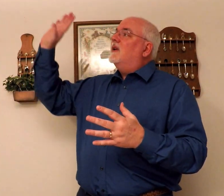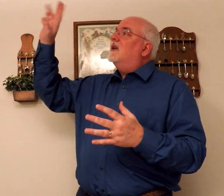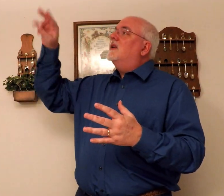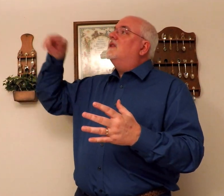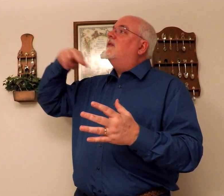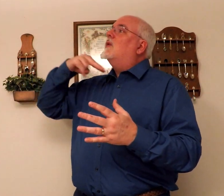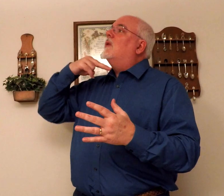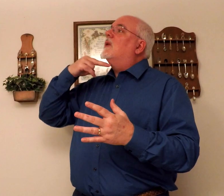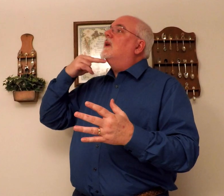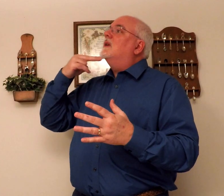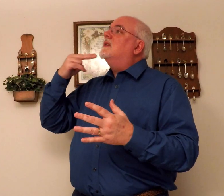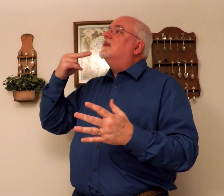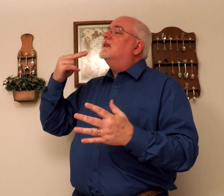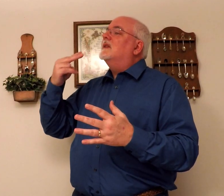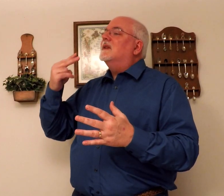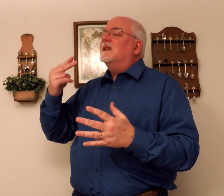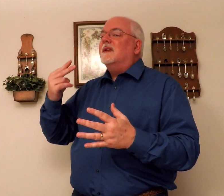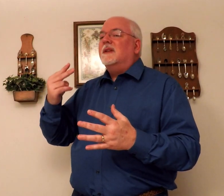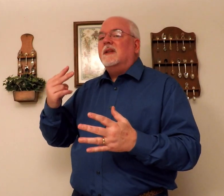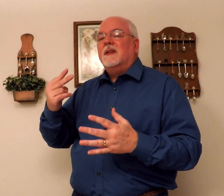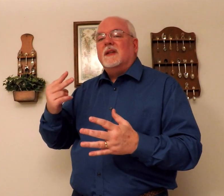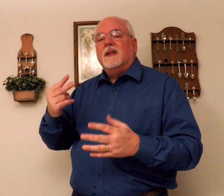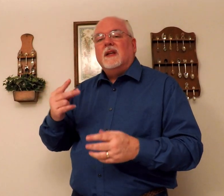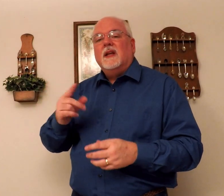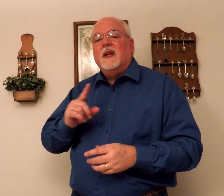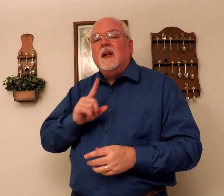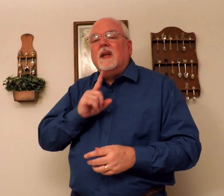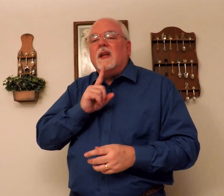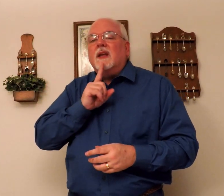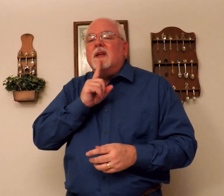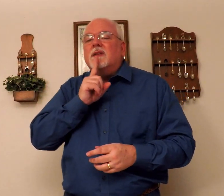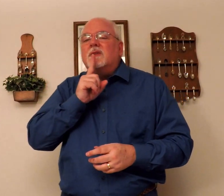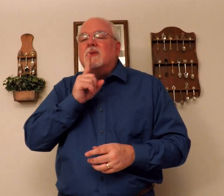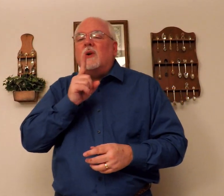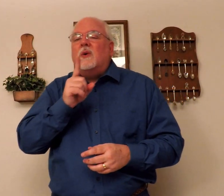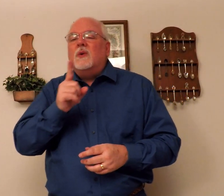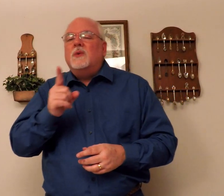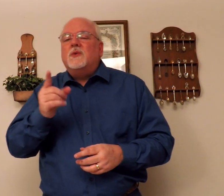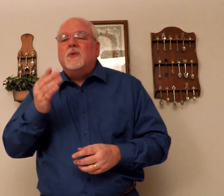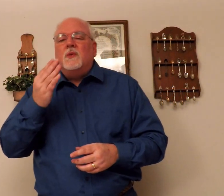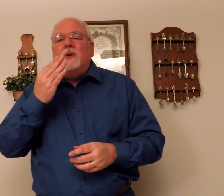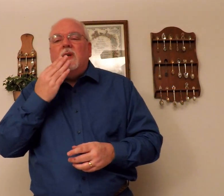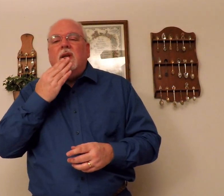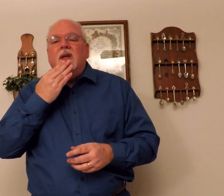his voice is so sweet.